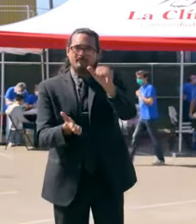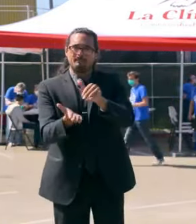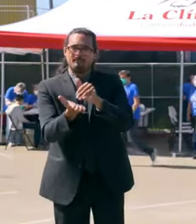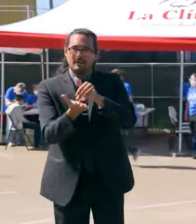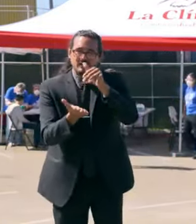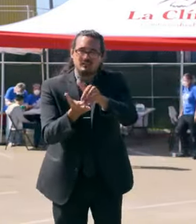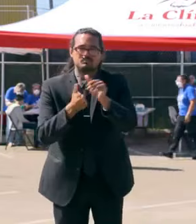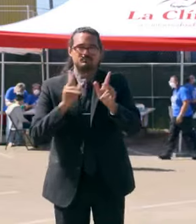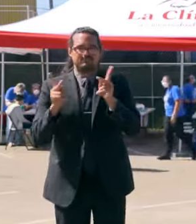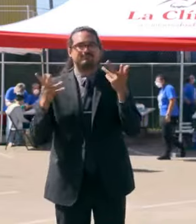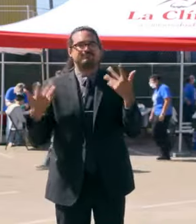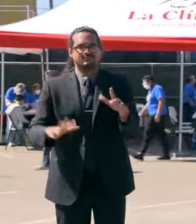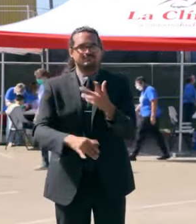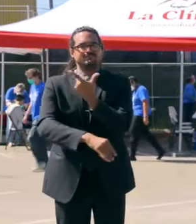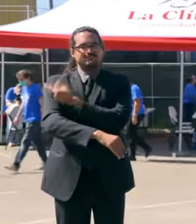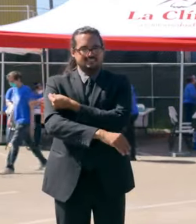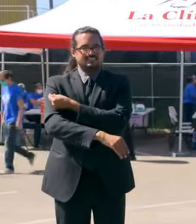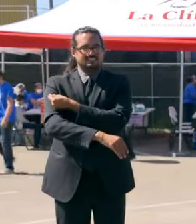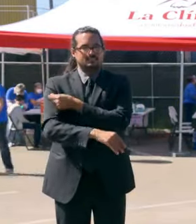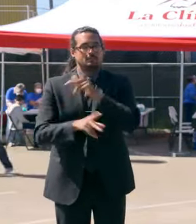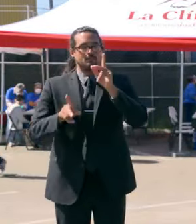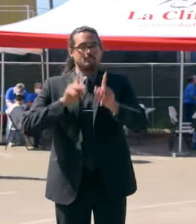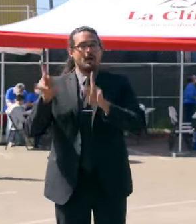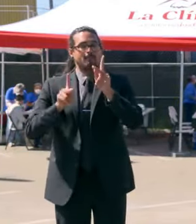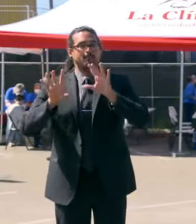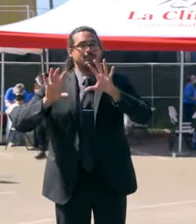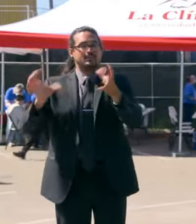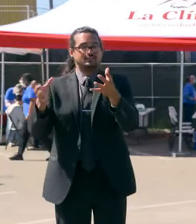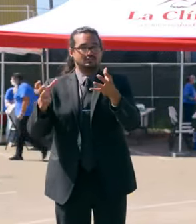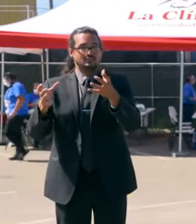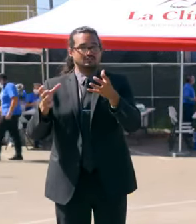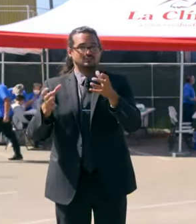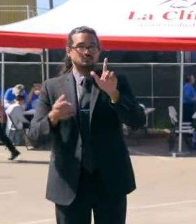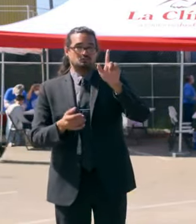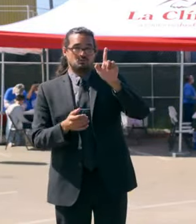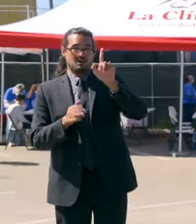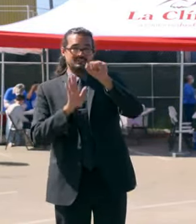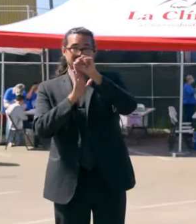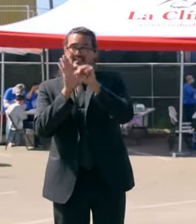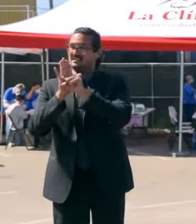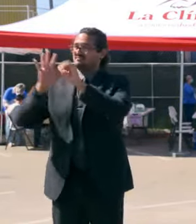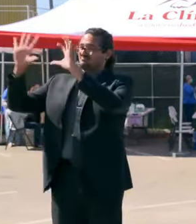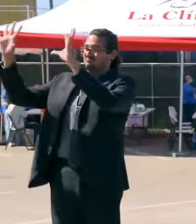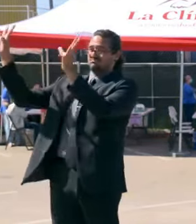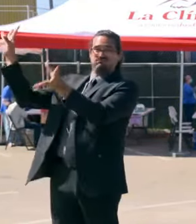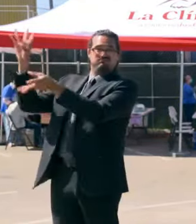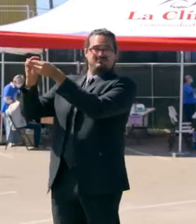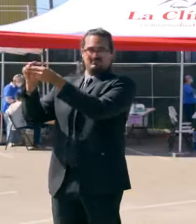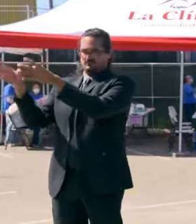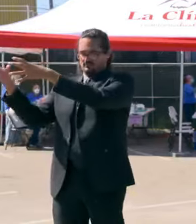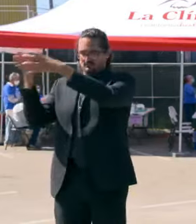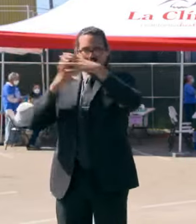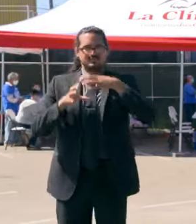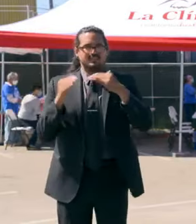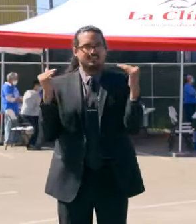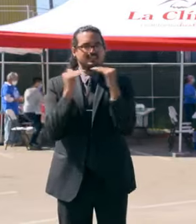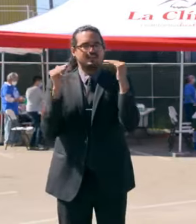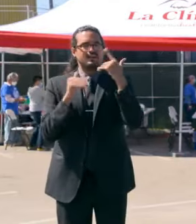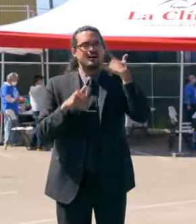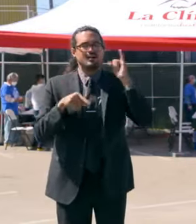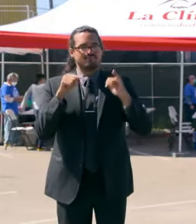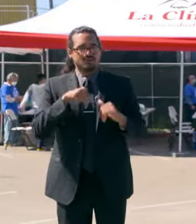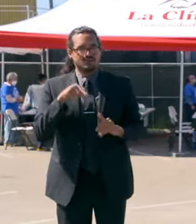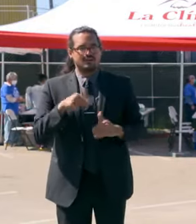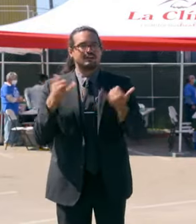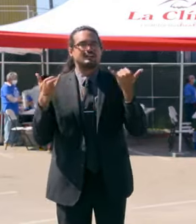has a population the size of 21 state populations combined, that we have broken now 80% of